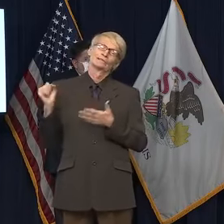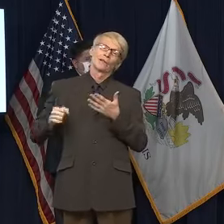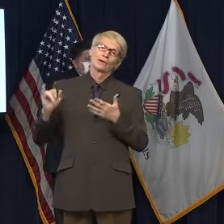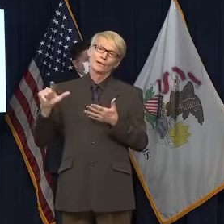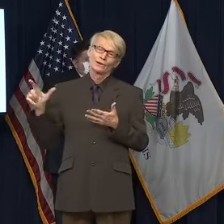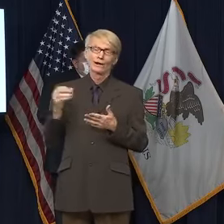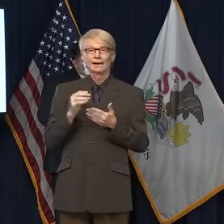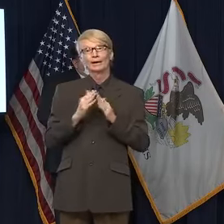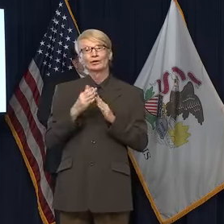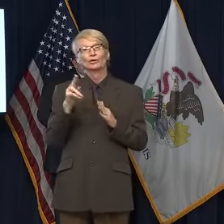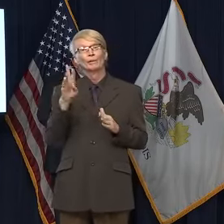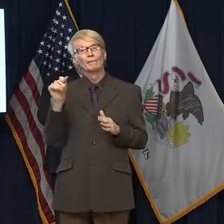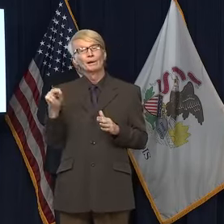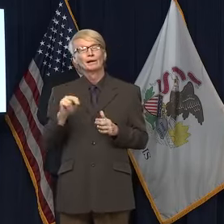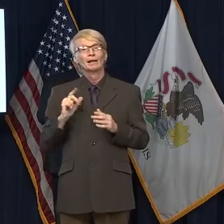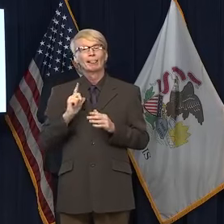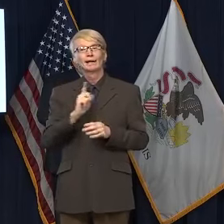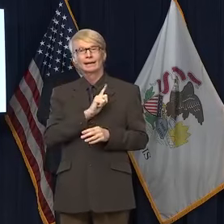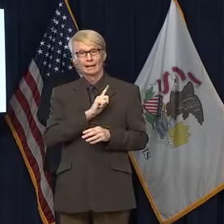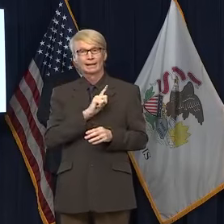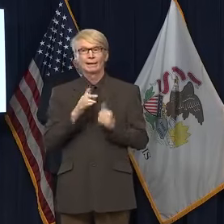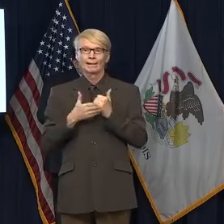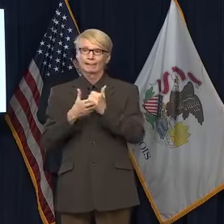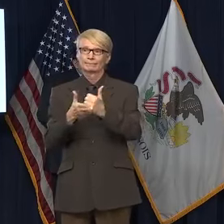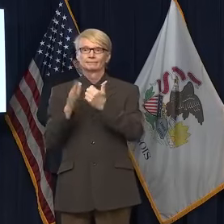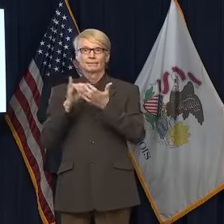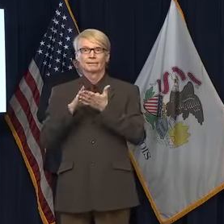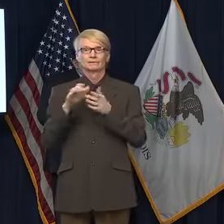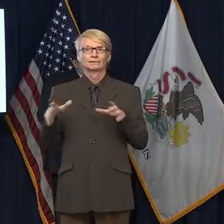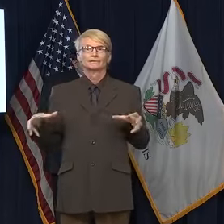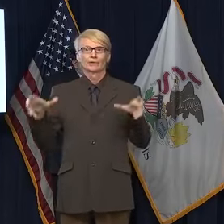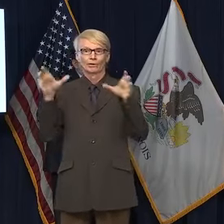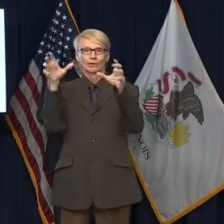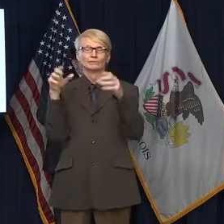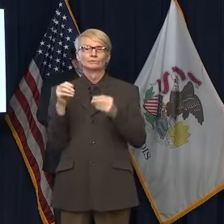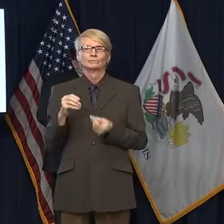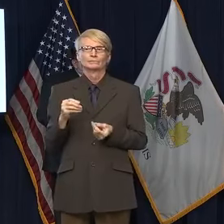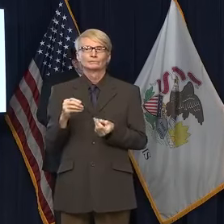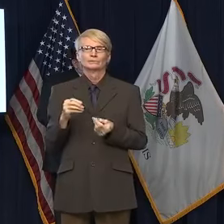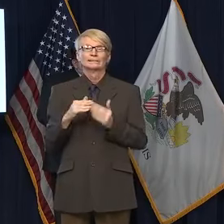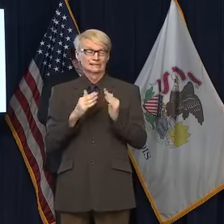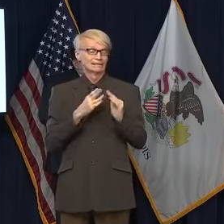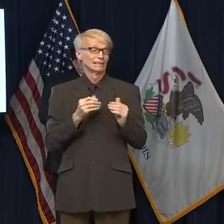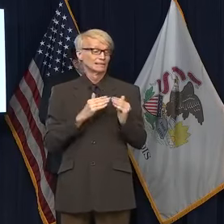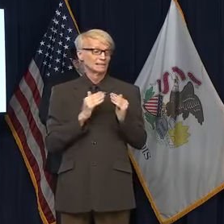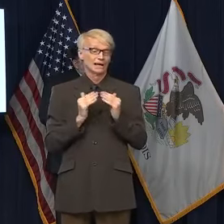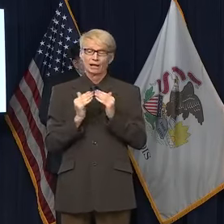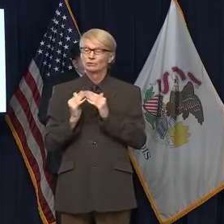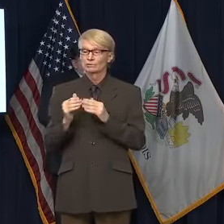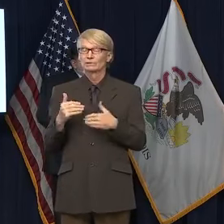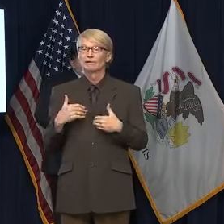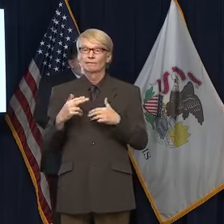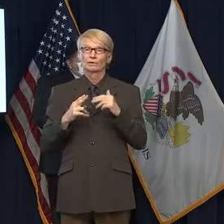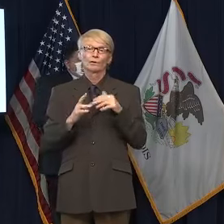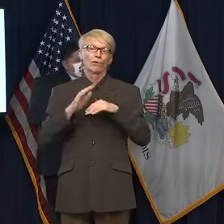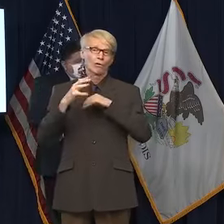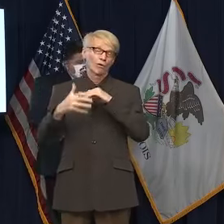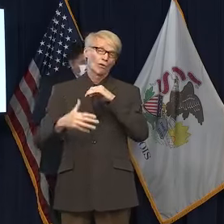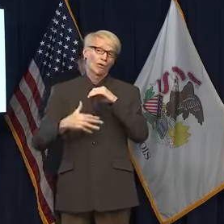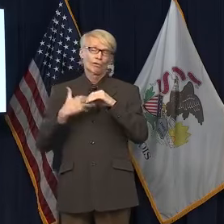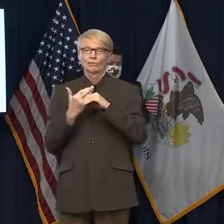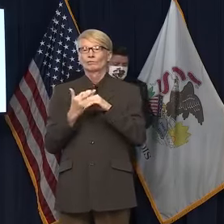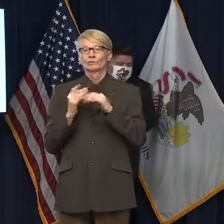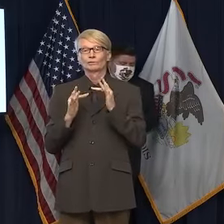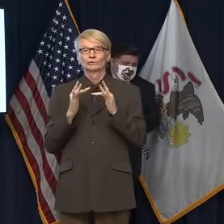stand up the Metro East Hub. And locally, our cities and towns play a crucial role as we build a universal broadband plan